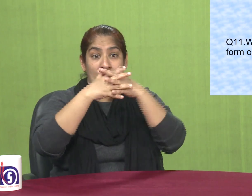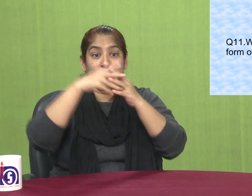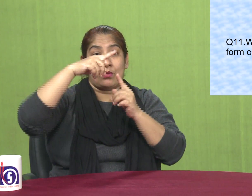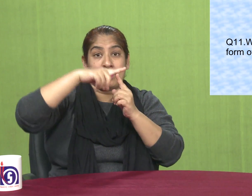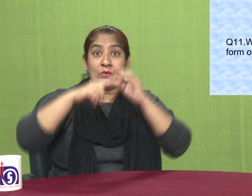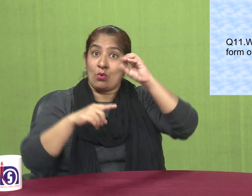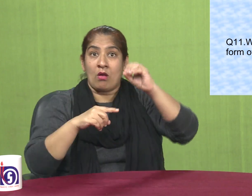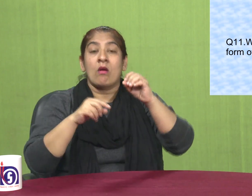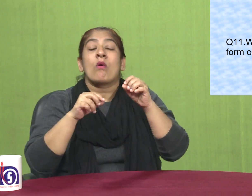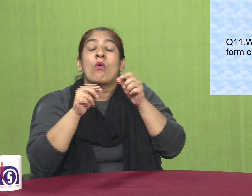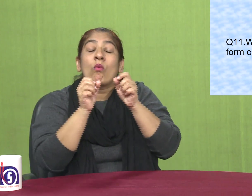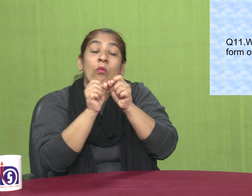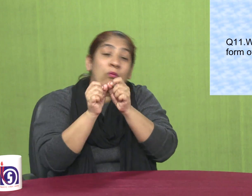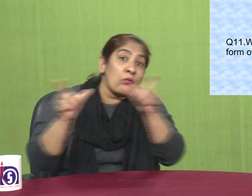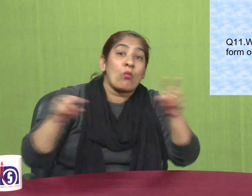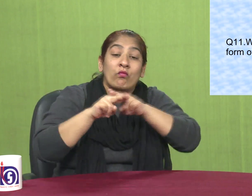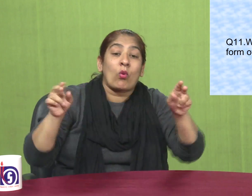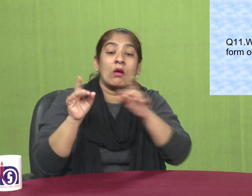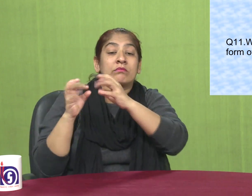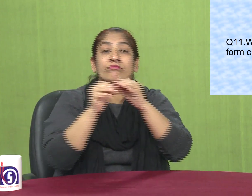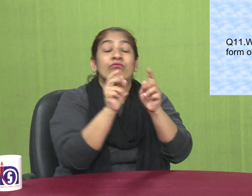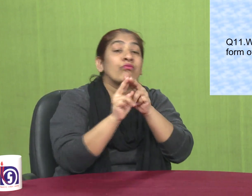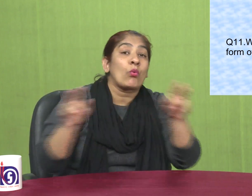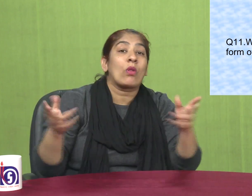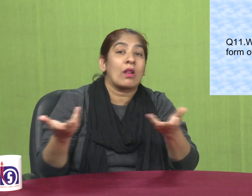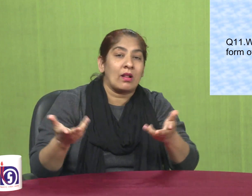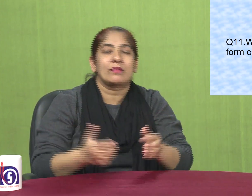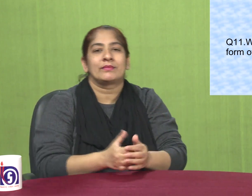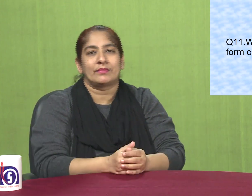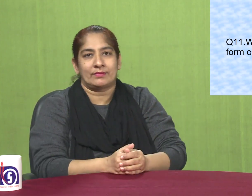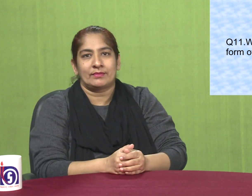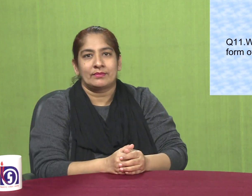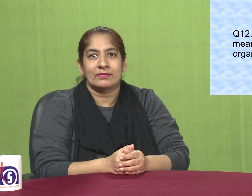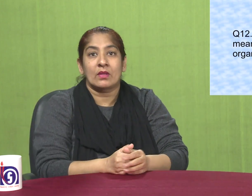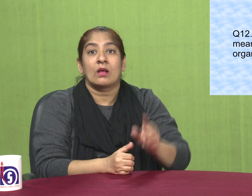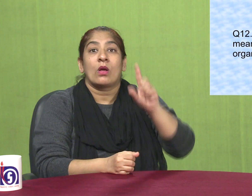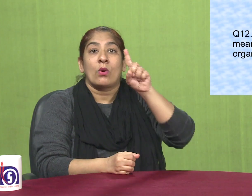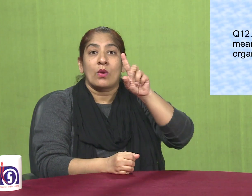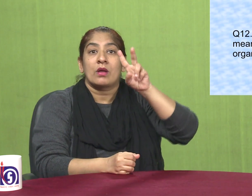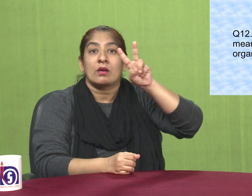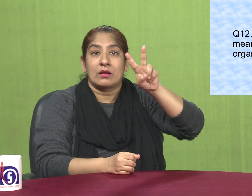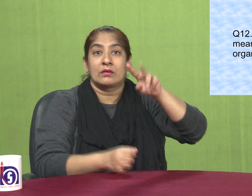is the full form of WTO question number 12